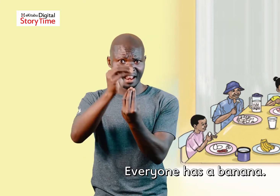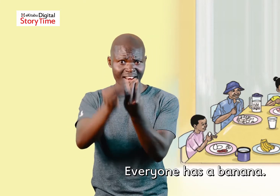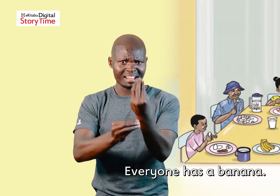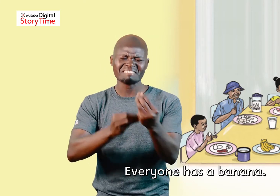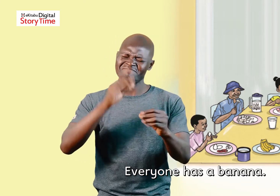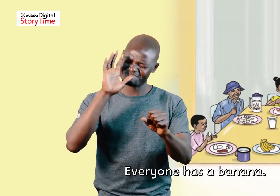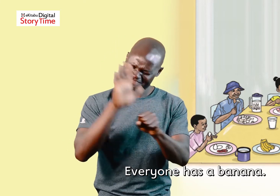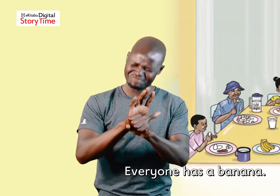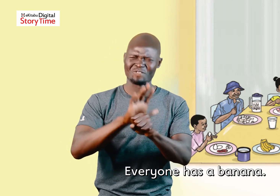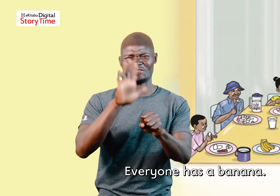Everyone has a banana